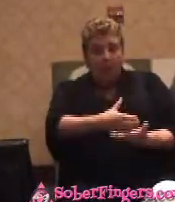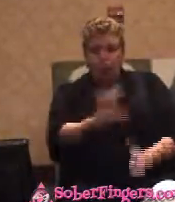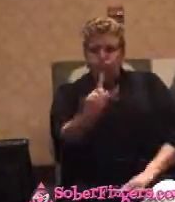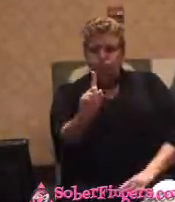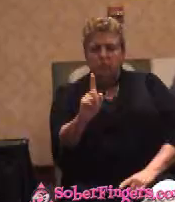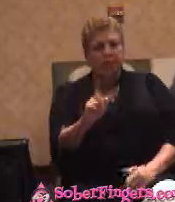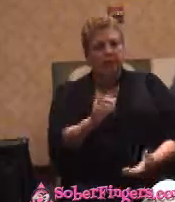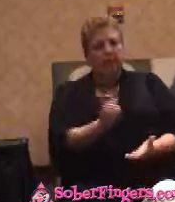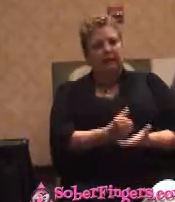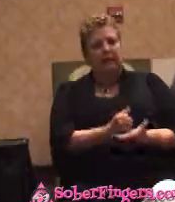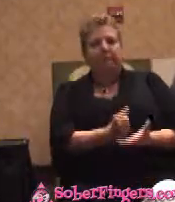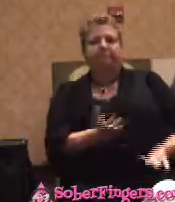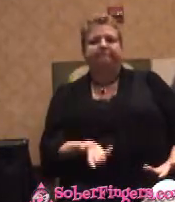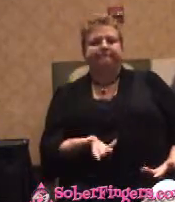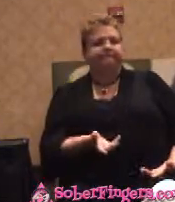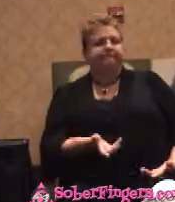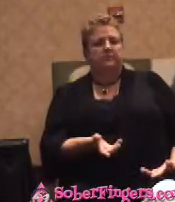she'll drink, by hell, she'd be drinking half of it.